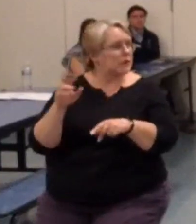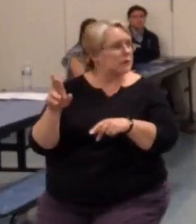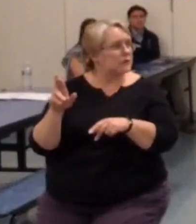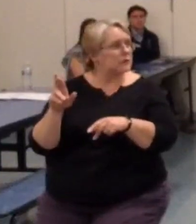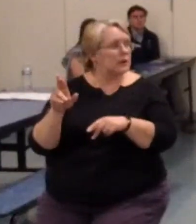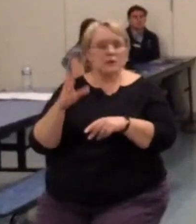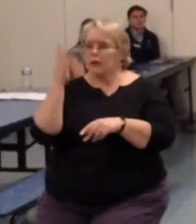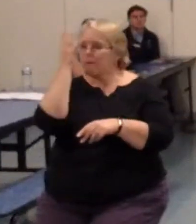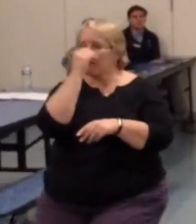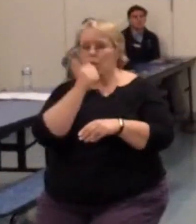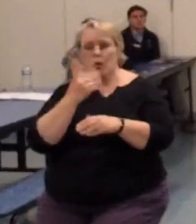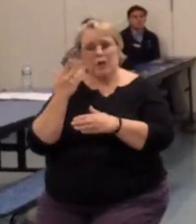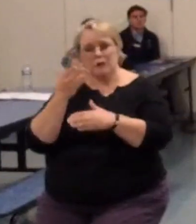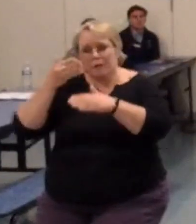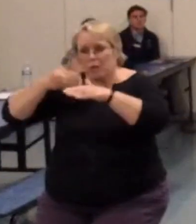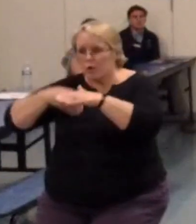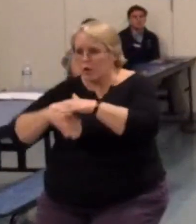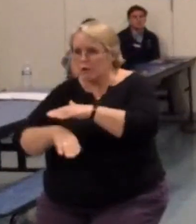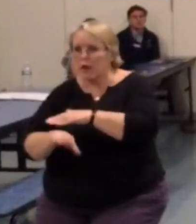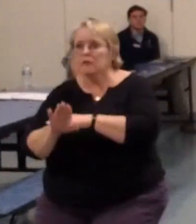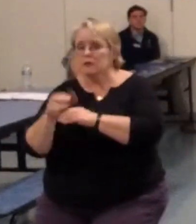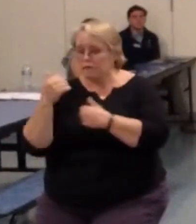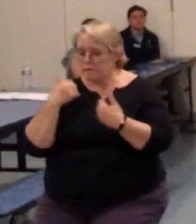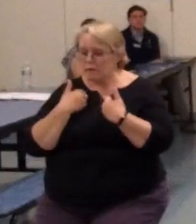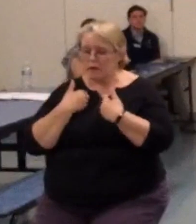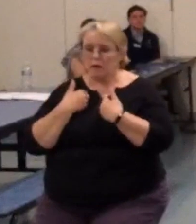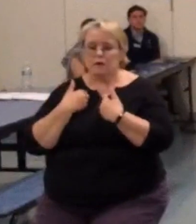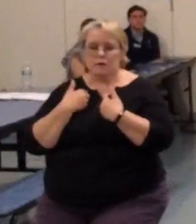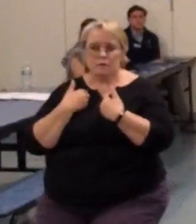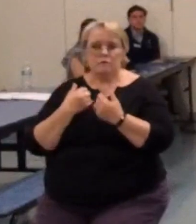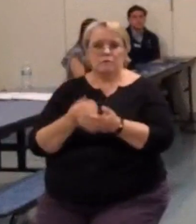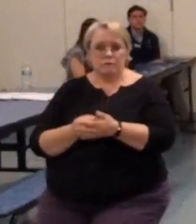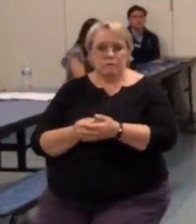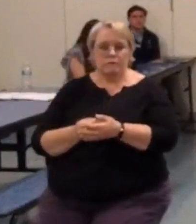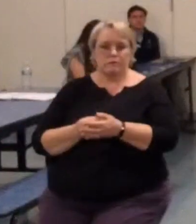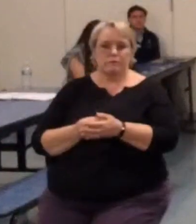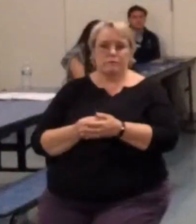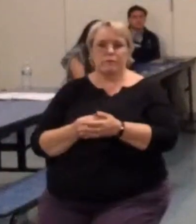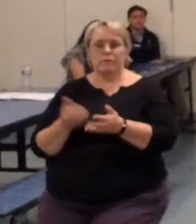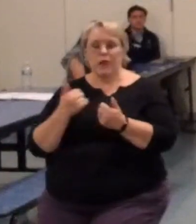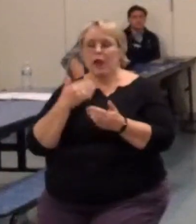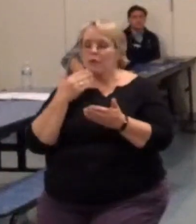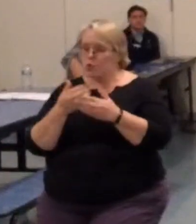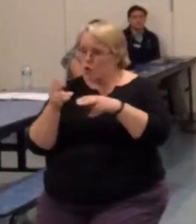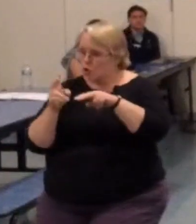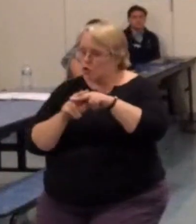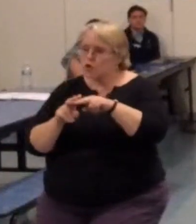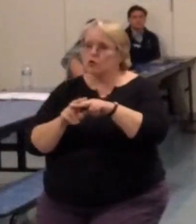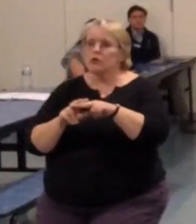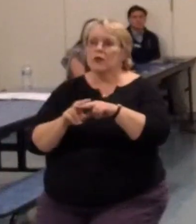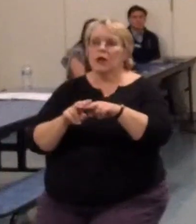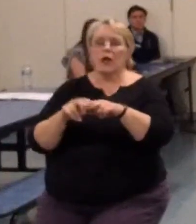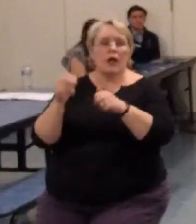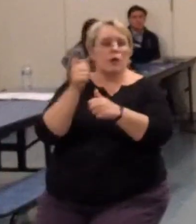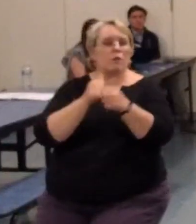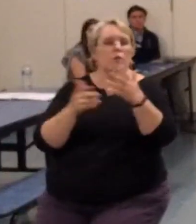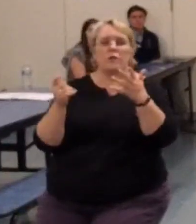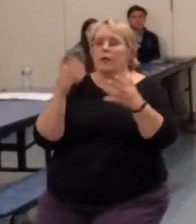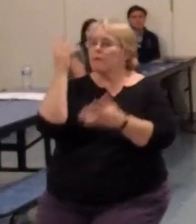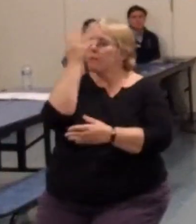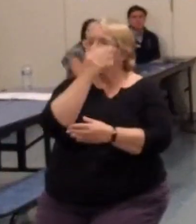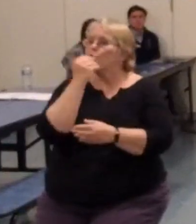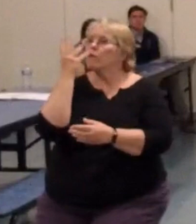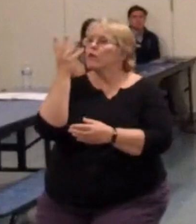underpass. Munster they have a beautiful underpass but you know and they're going to have a good train station there and everything is going to be